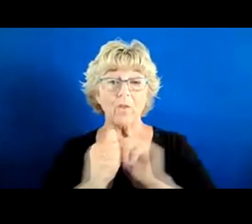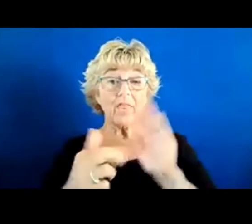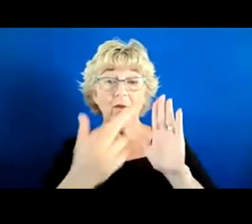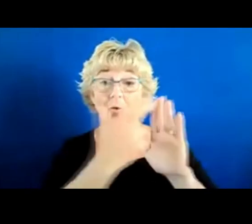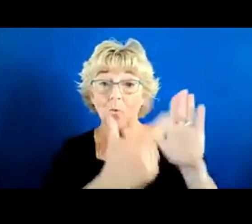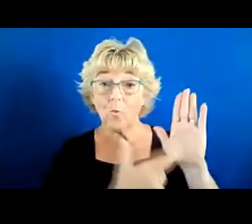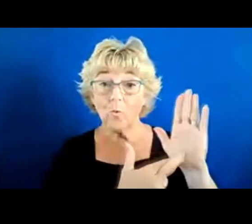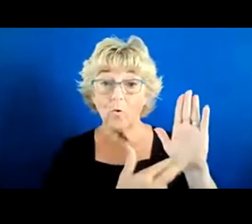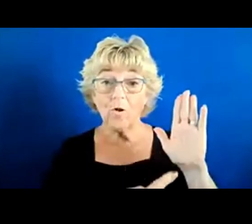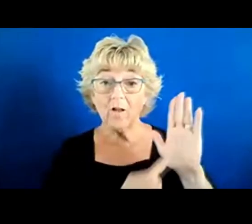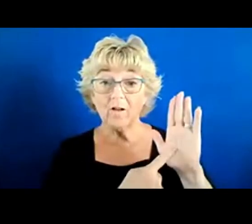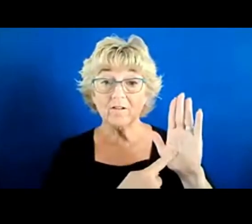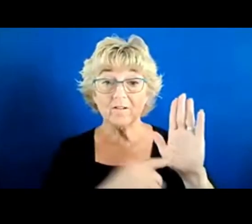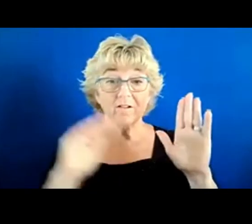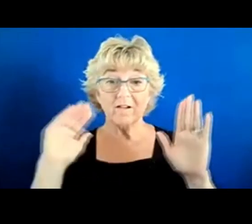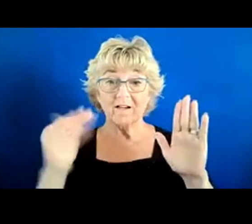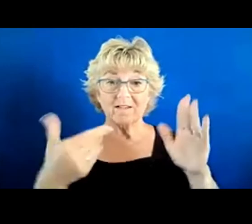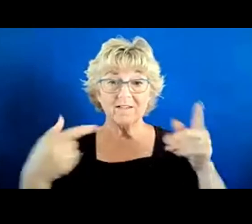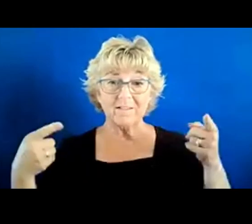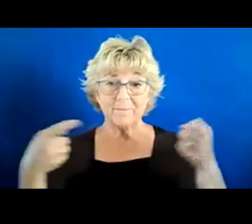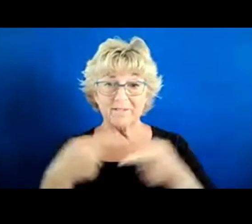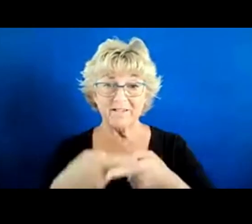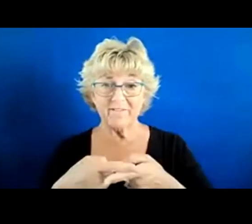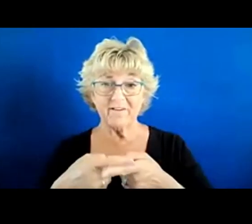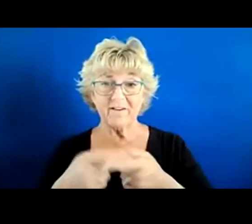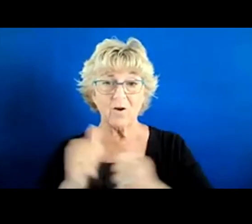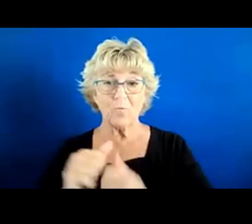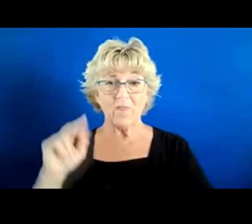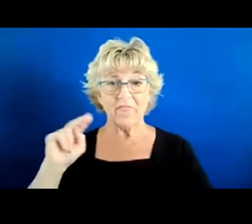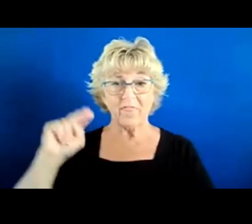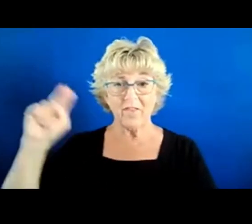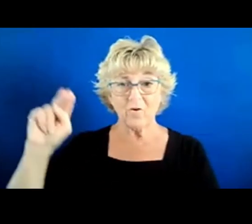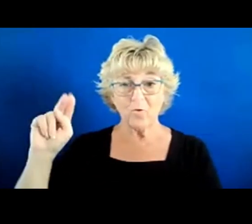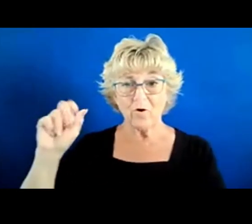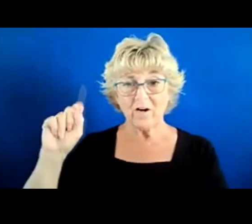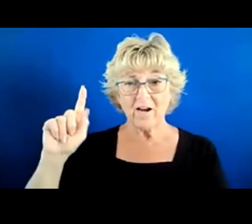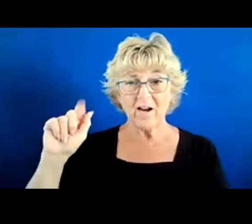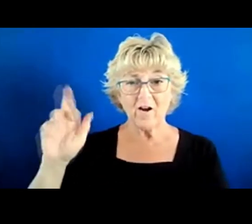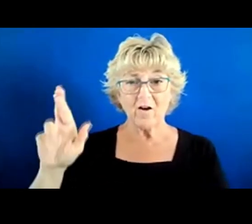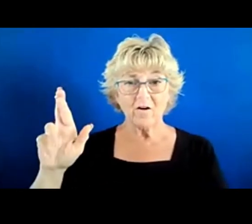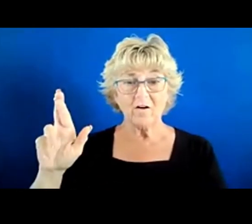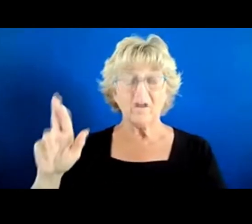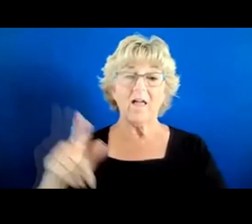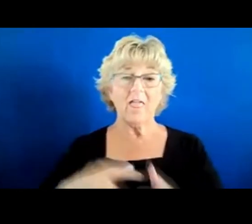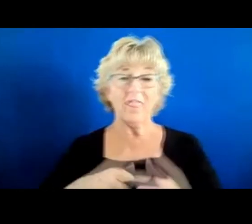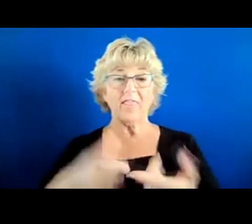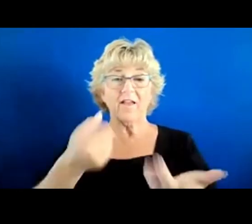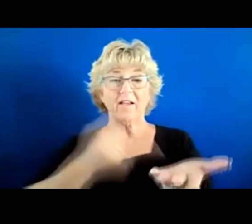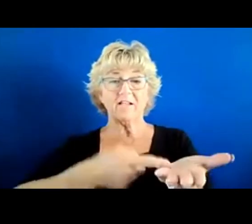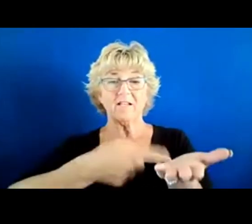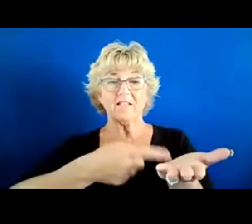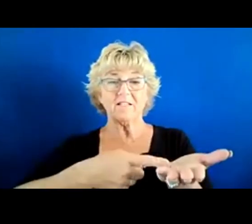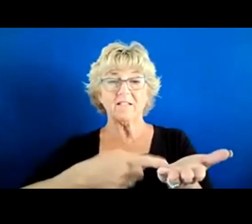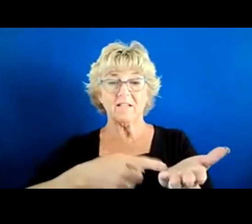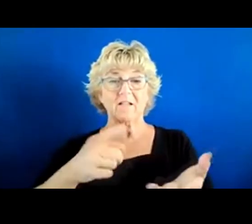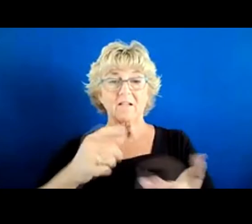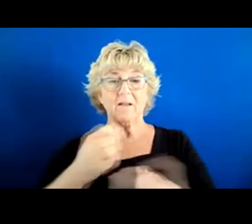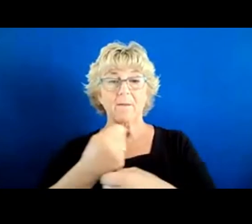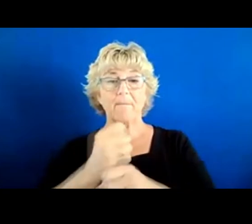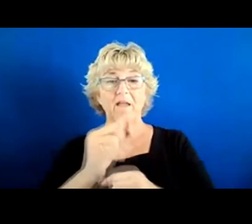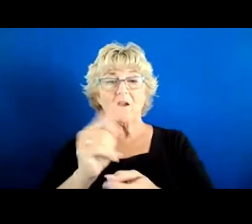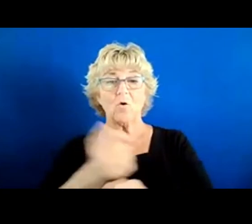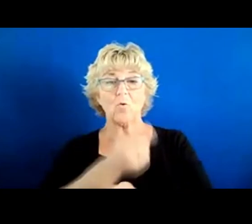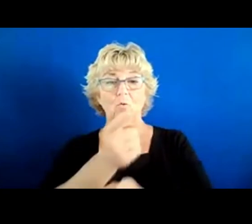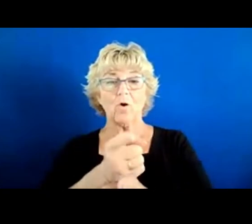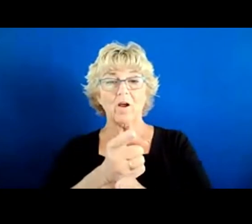that seems to conflict with this North Star, you know, let's talk about it so that we can get it right. And we